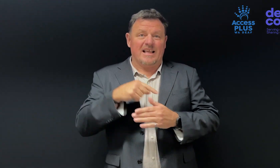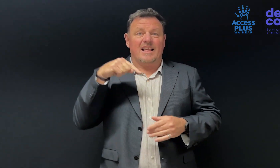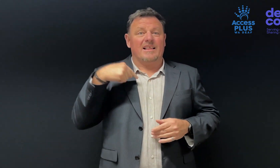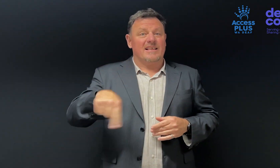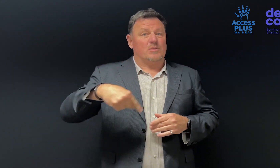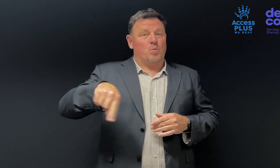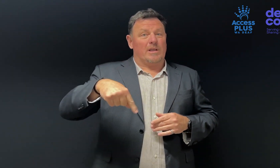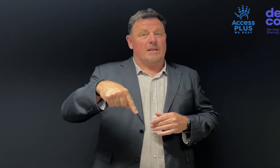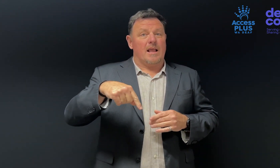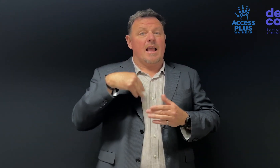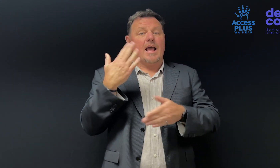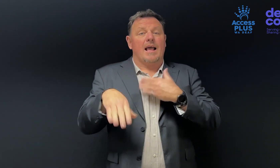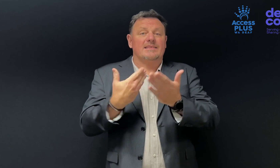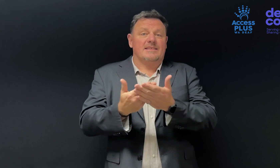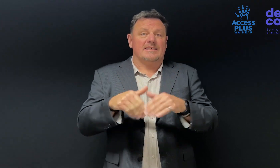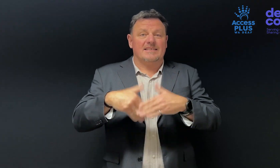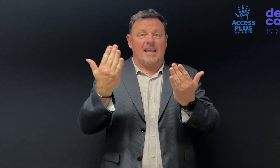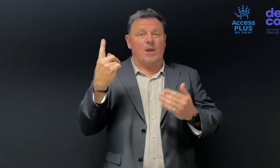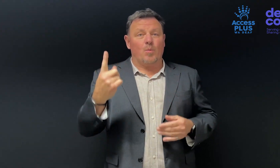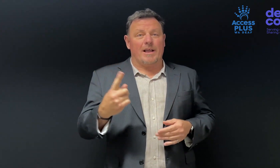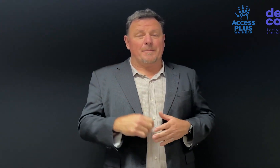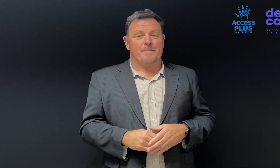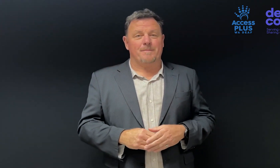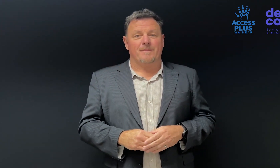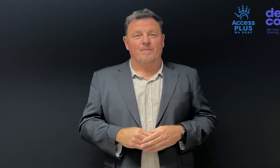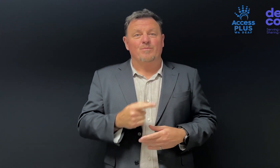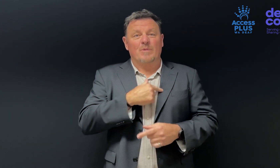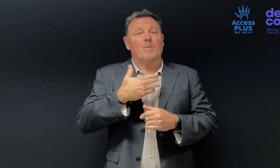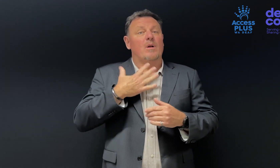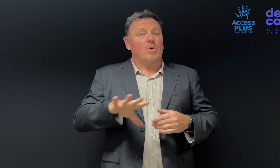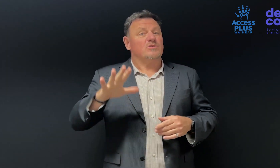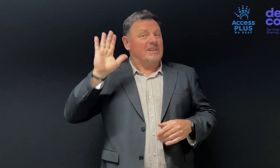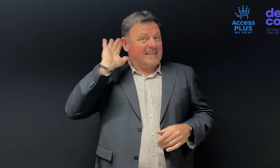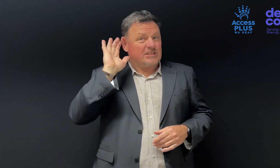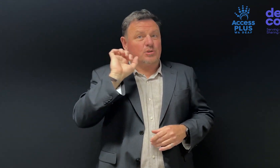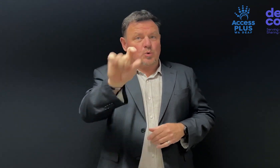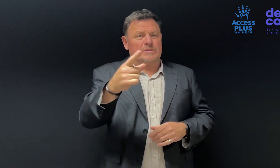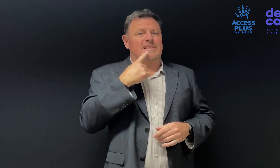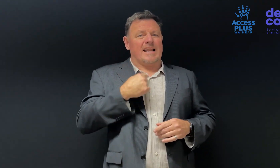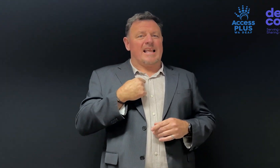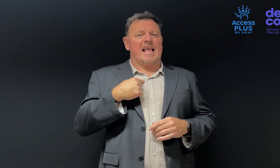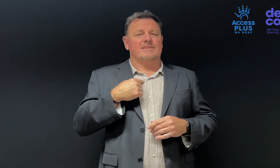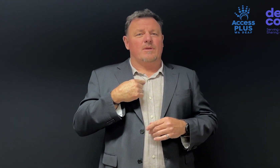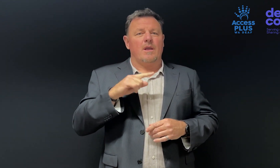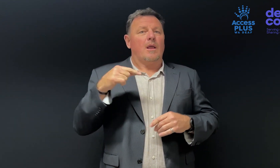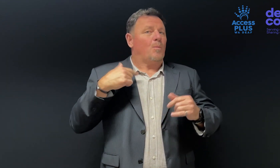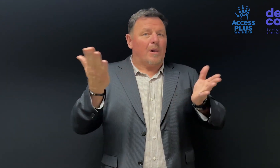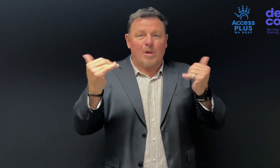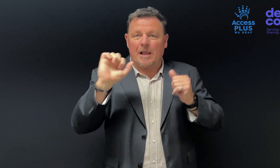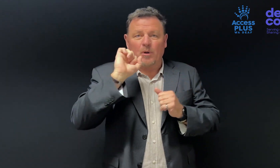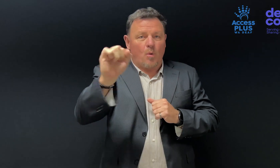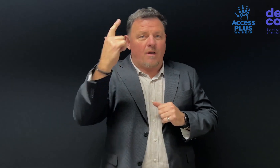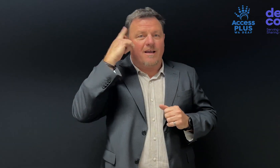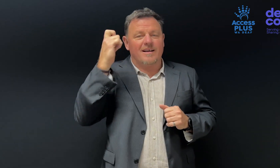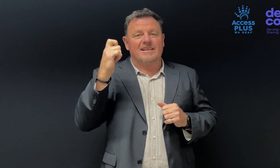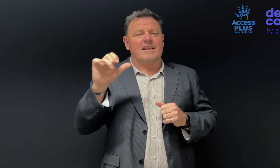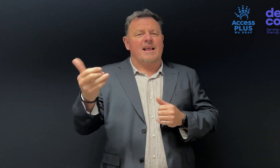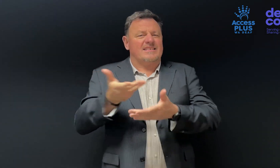They'll be hosted this week until day one. We want to hear your feedback. We welcome your ideas